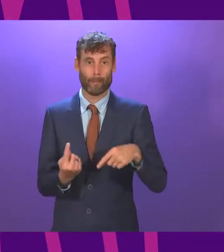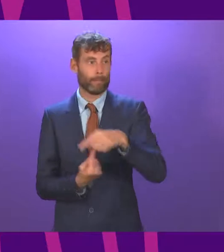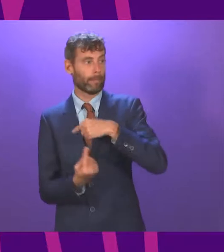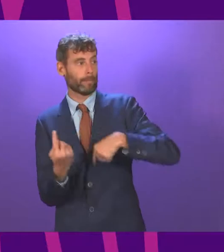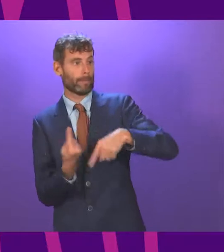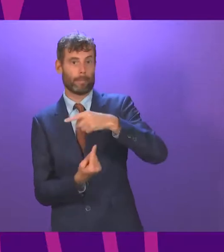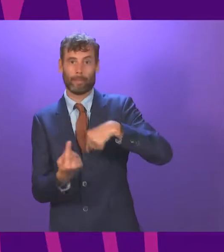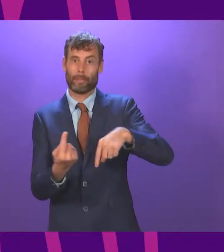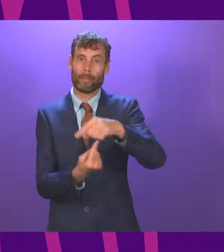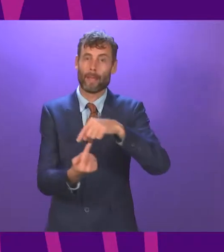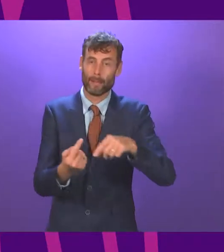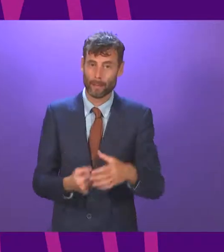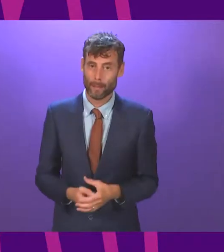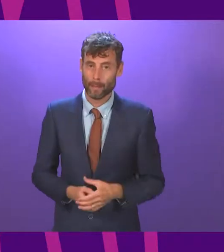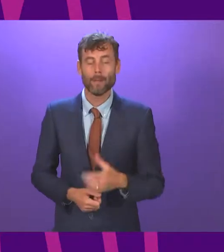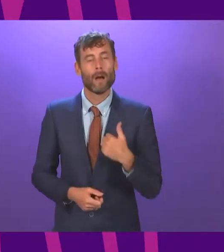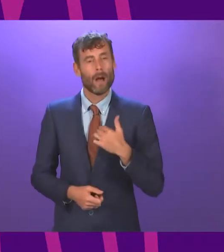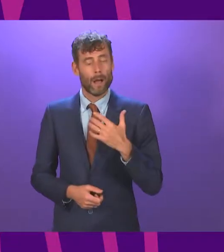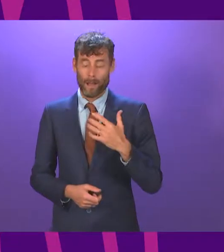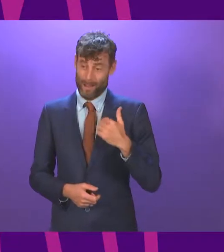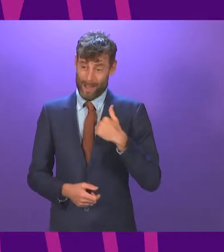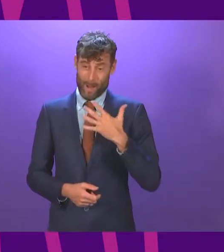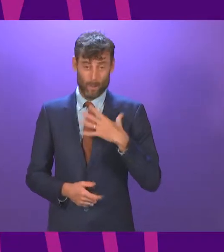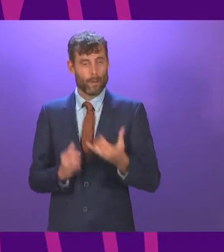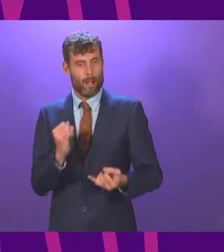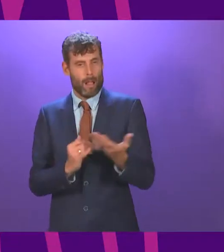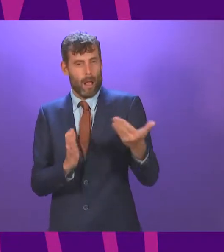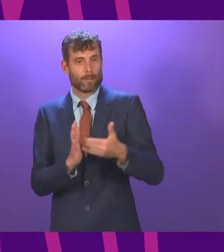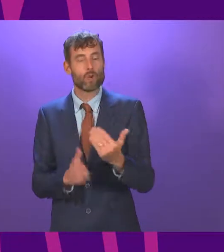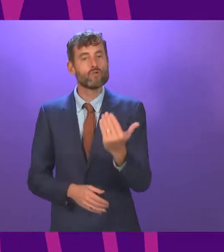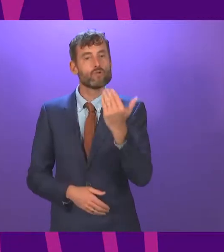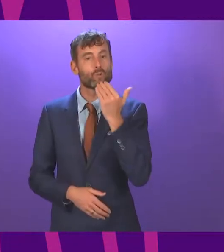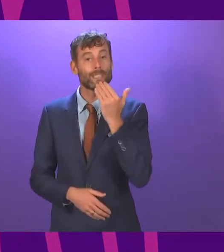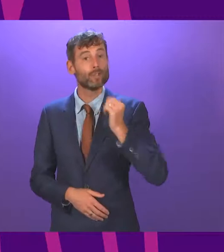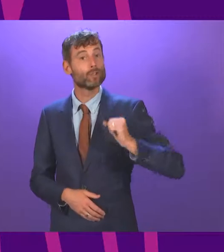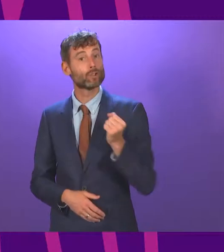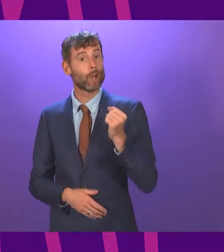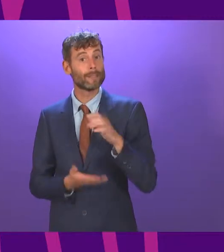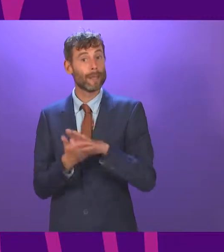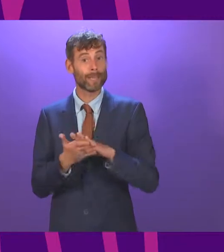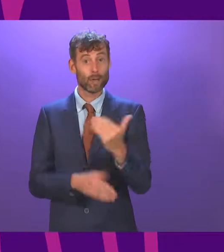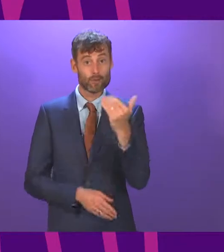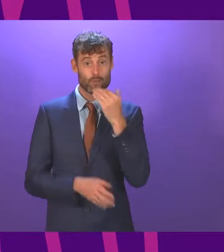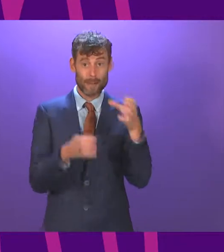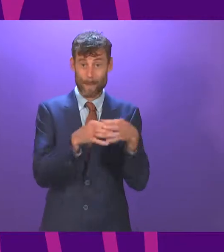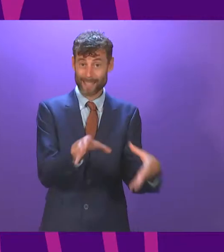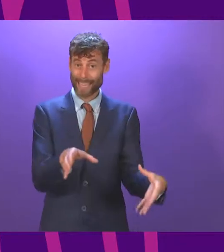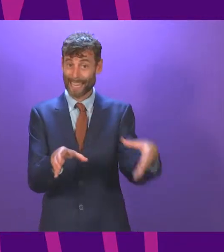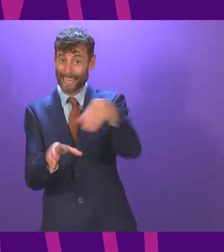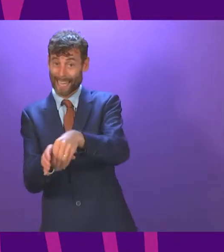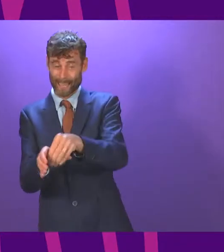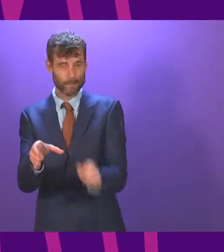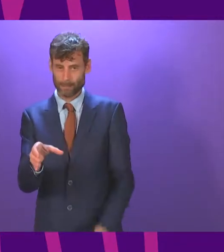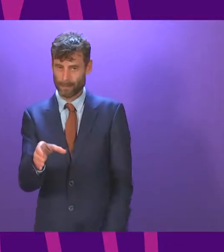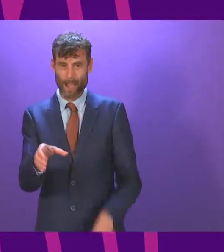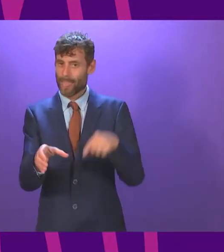I would like to warn that a greener Scotland does not simply mean having Greens in the Government, but should mean actively